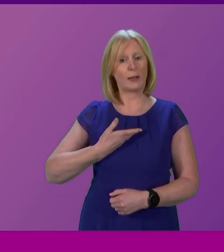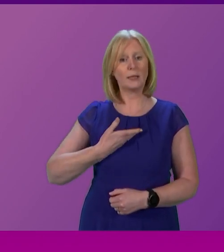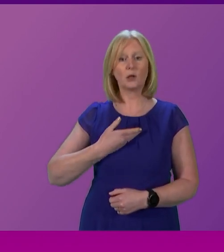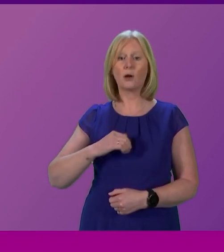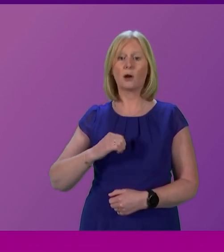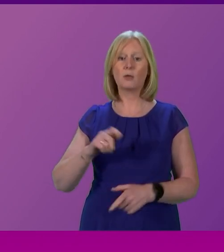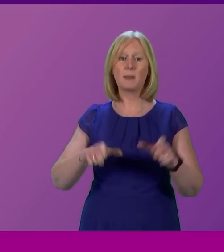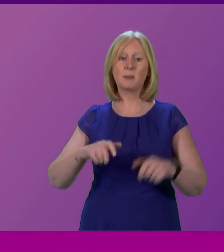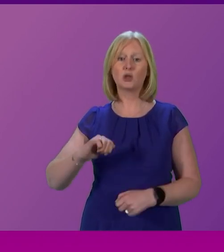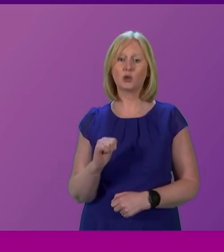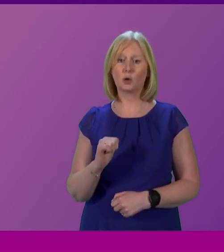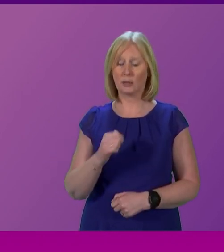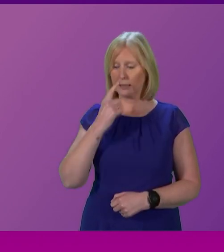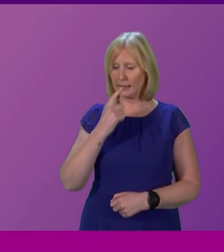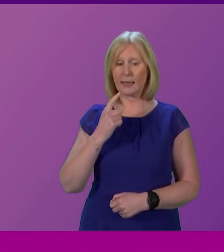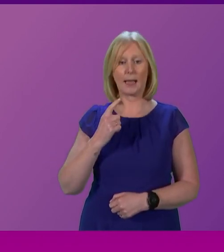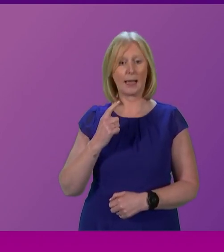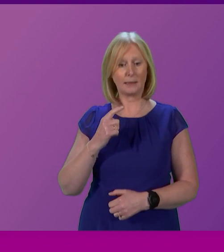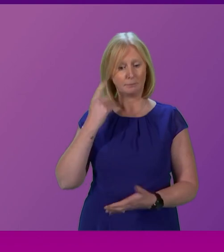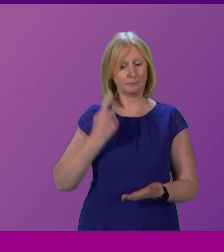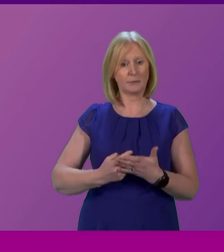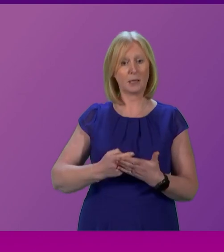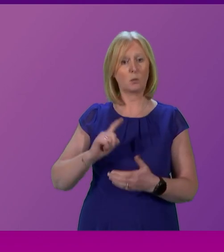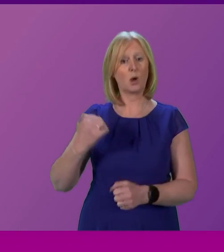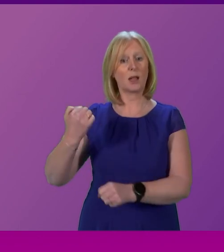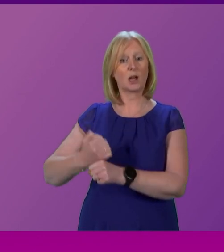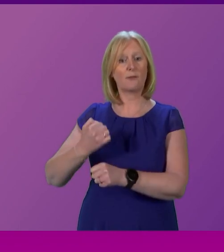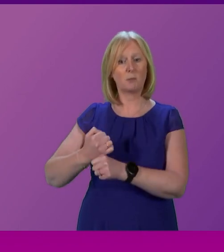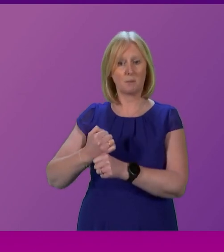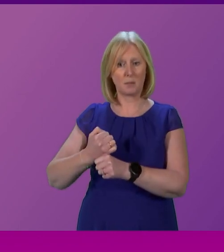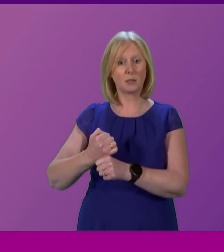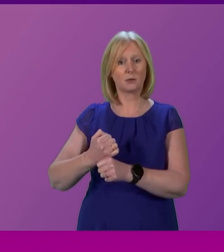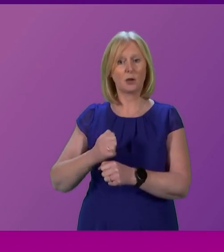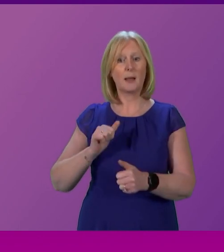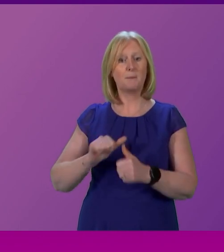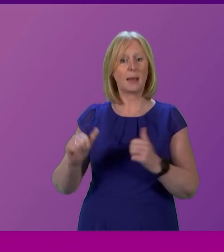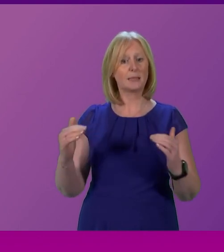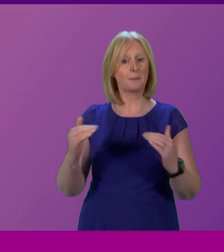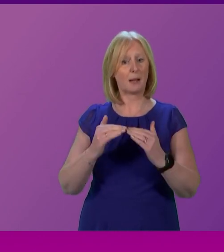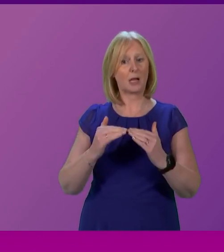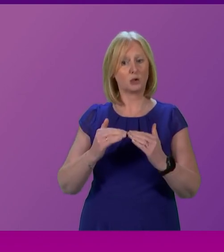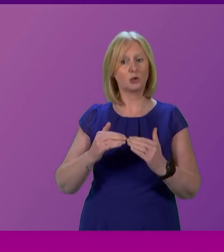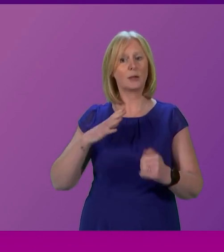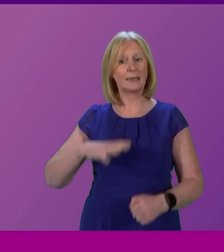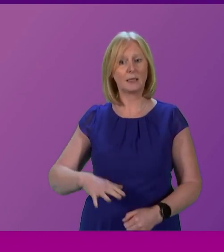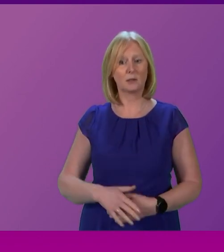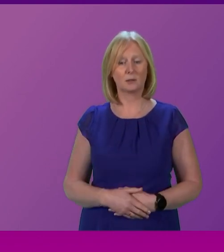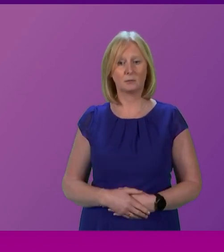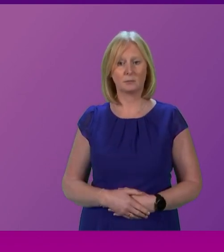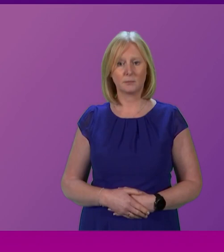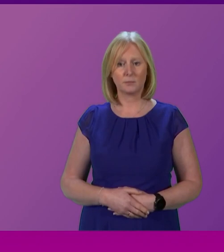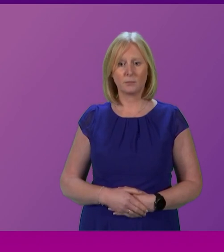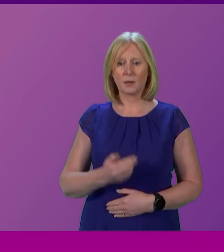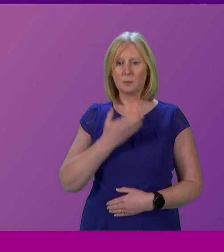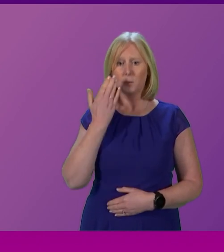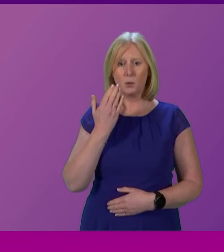people to determine the form of government best suited to their needs. None of these quotes, not even from those Conservative and Unionist